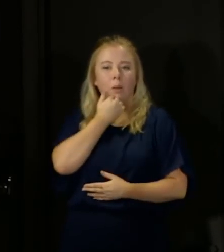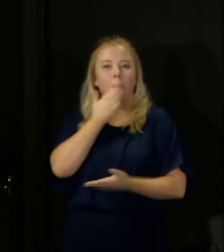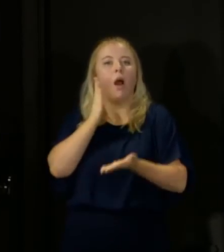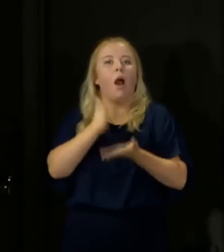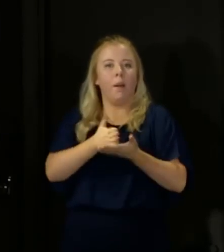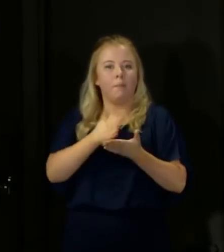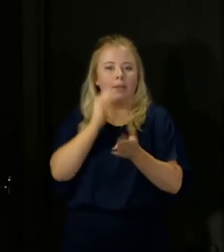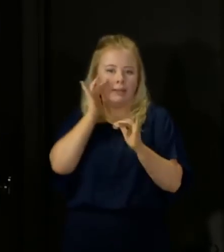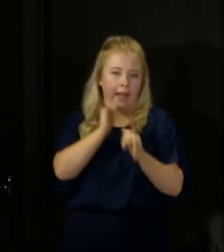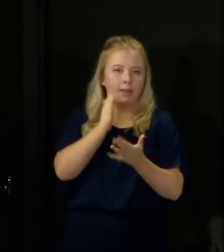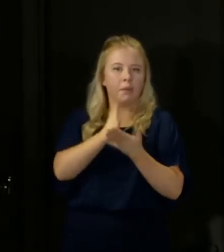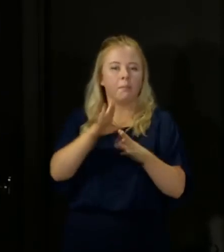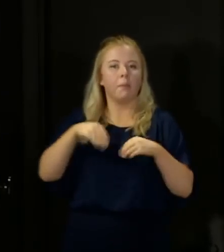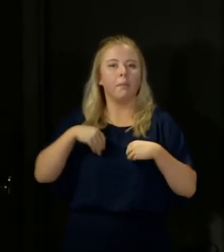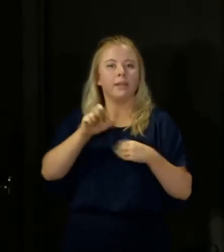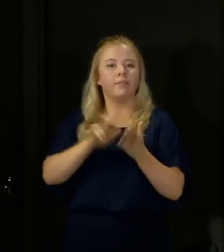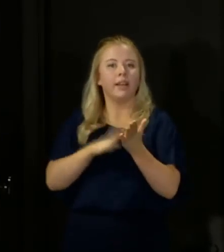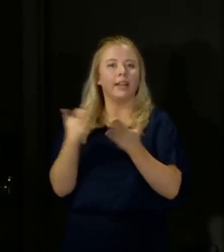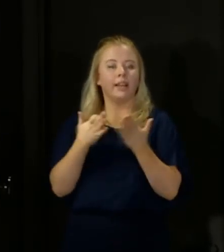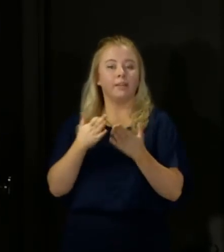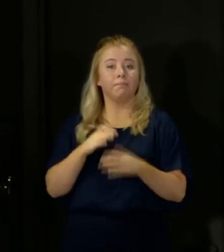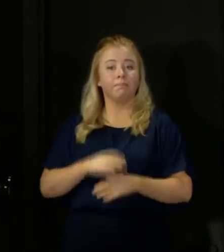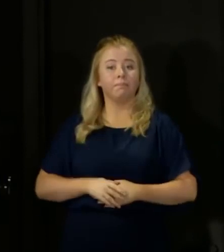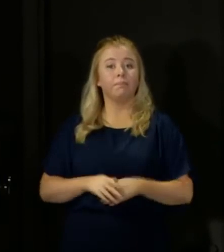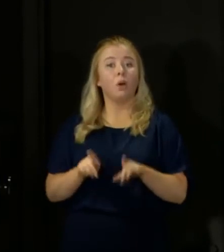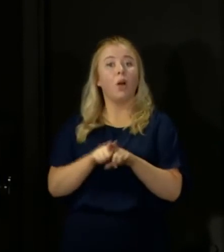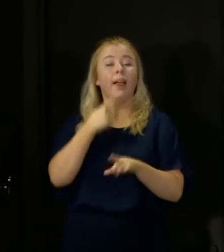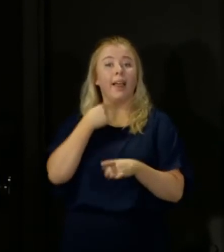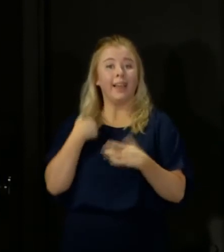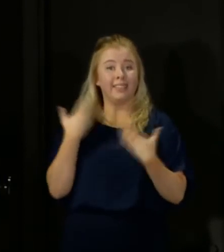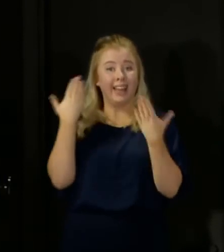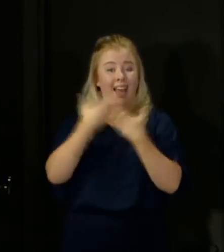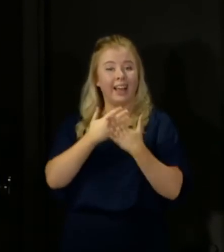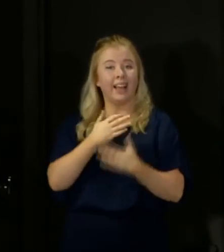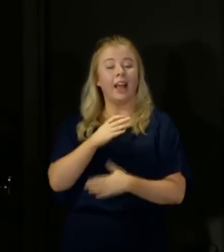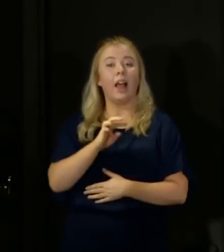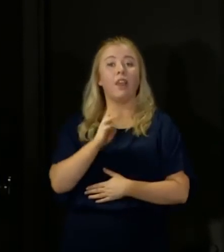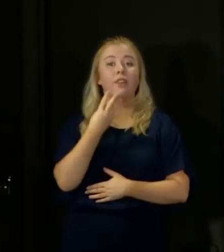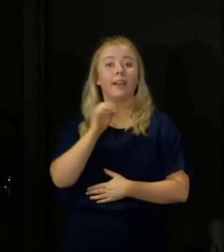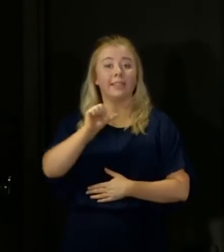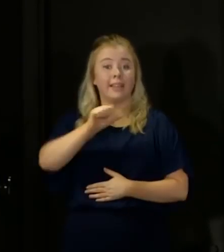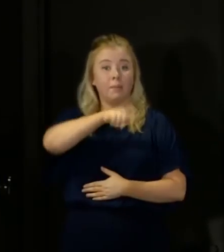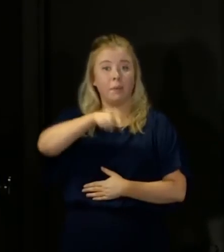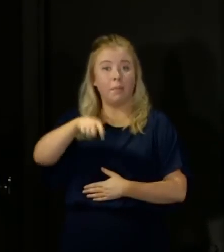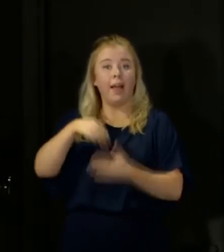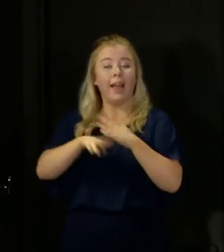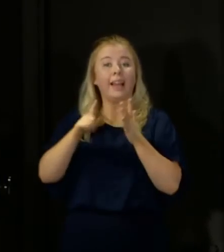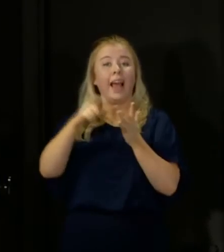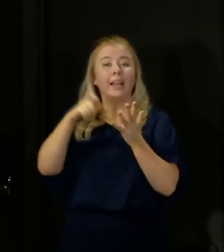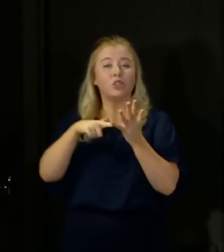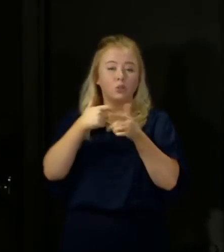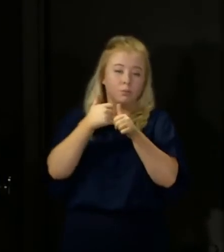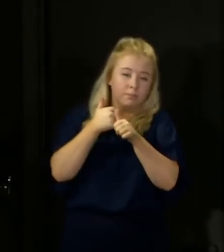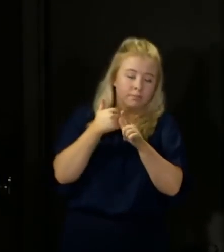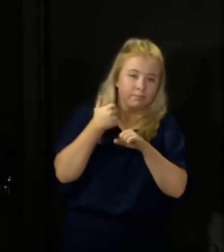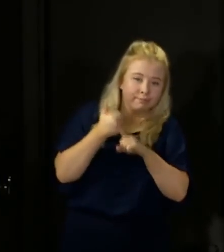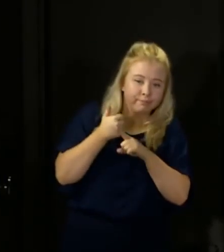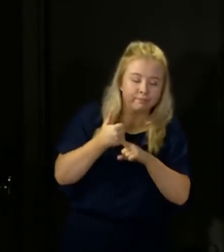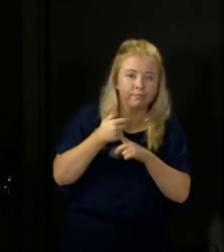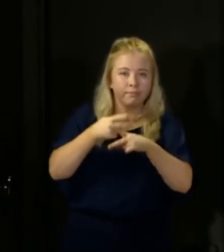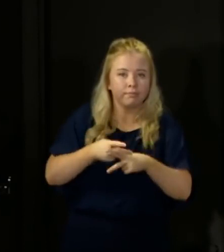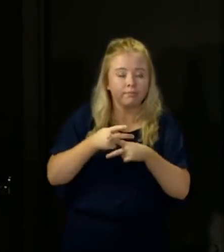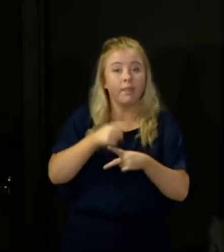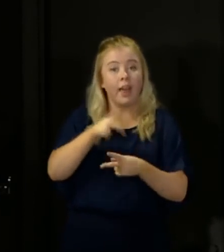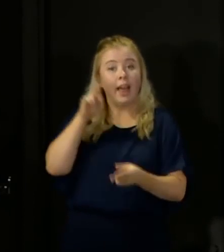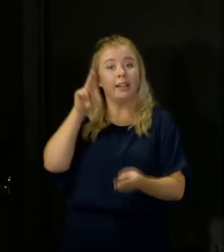cases. A total of 36 people last night were in intensive care with confirmed or suspected COVID-19. That is a